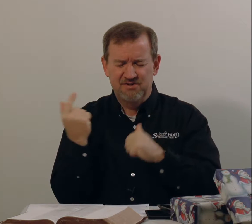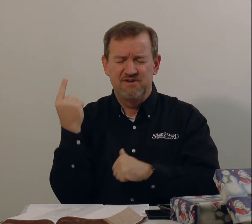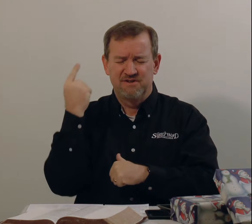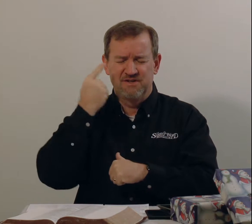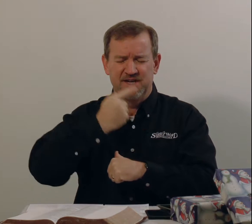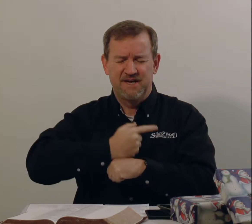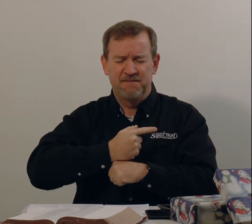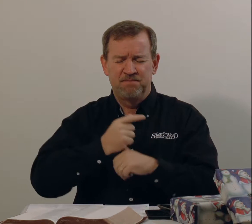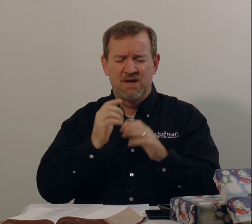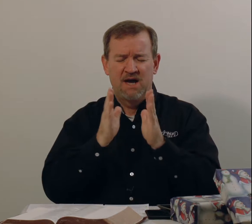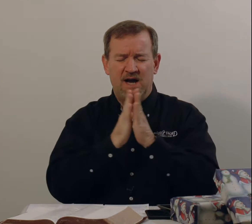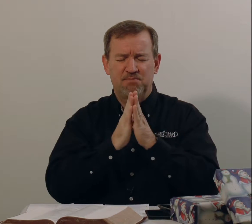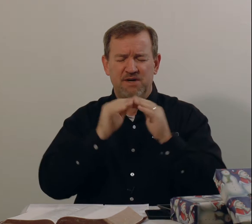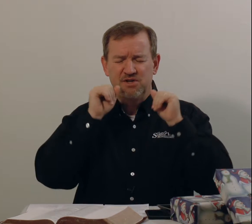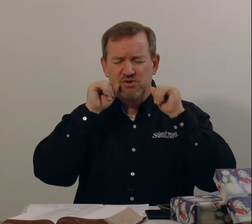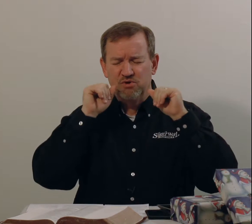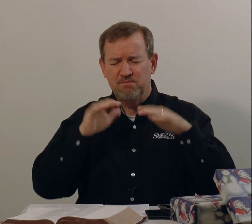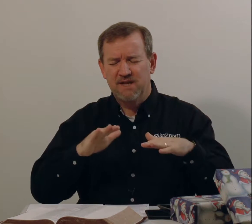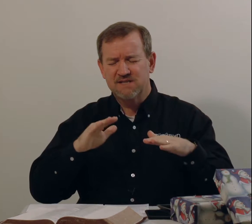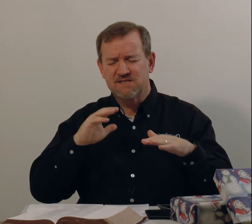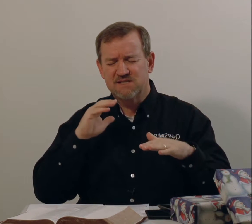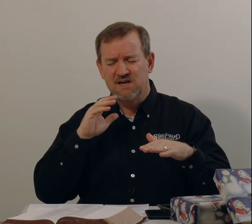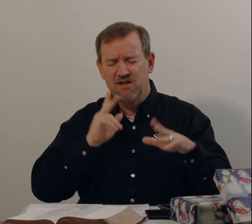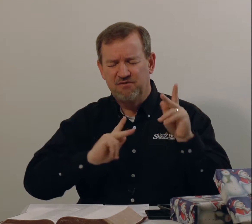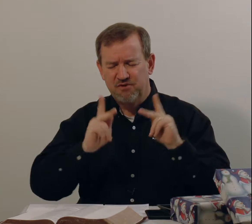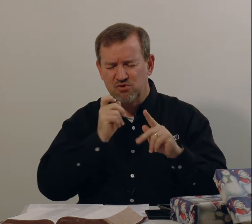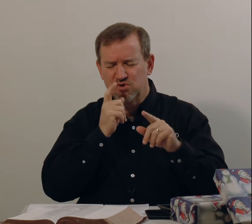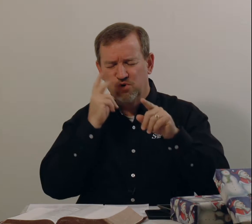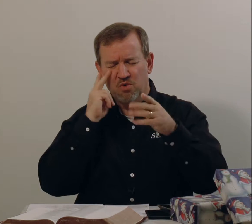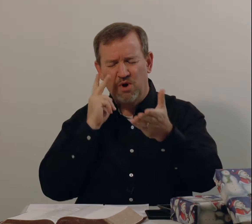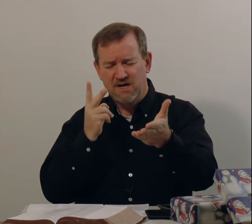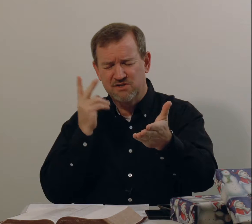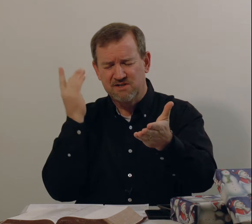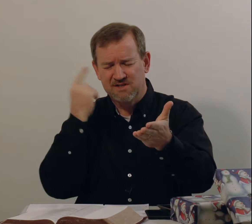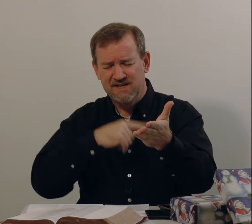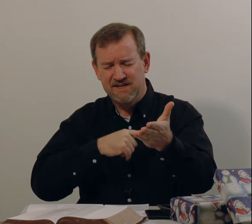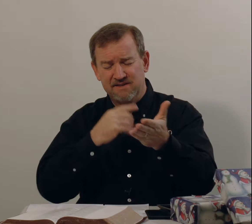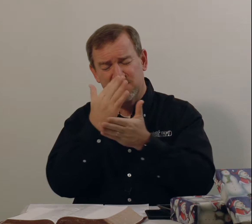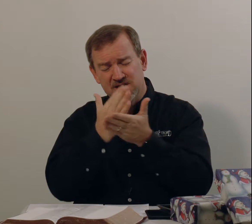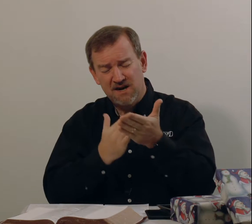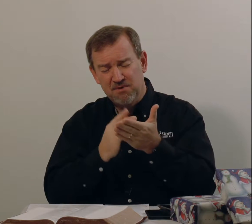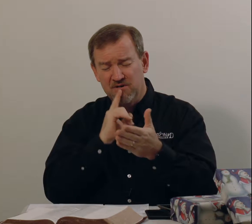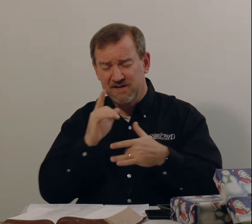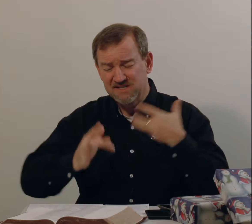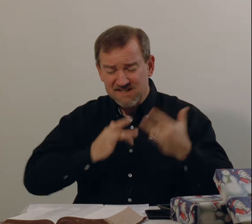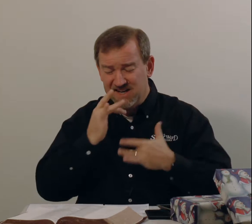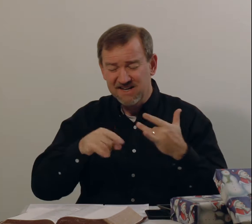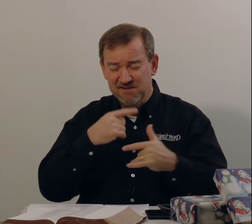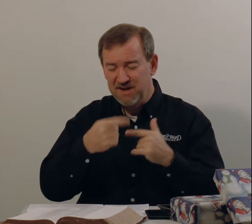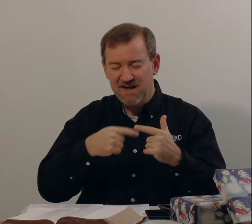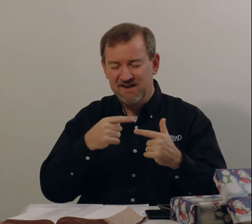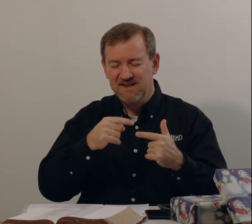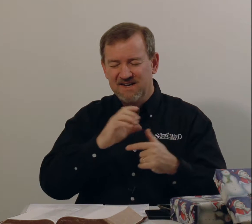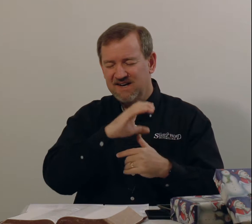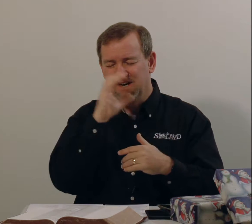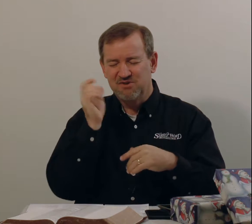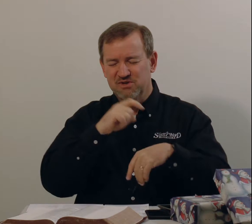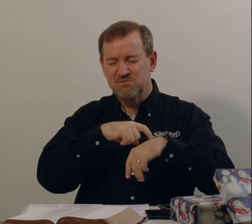today. I pray that you would bless the folks who are watching today. Some are excited about Christmas